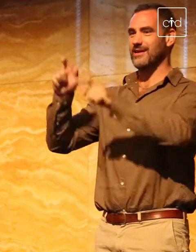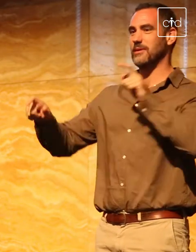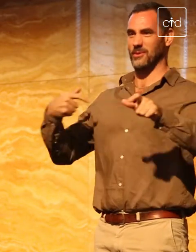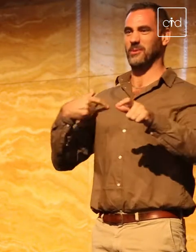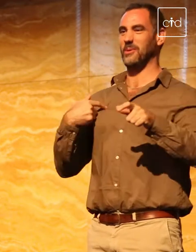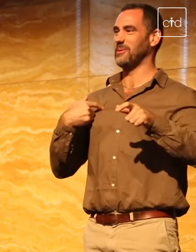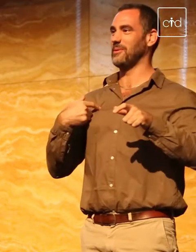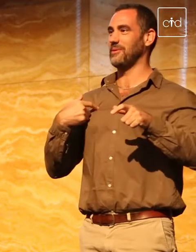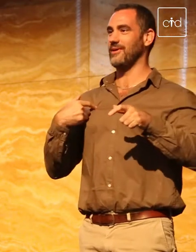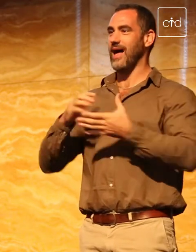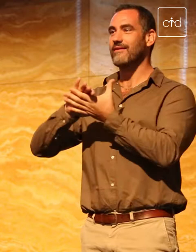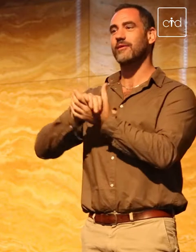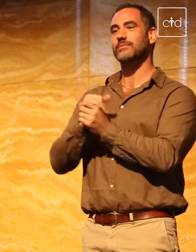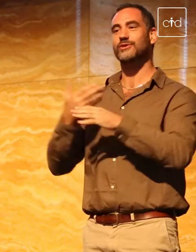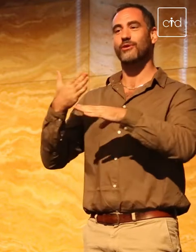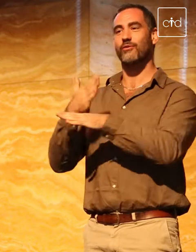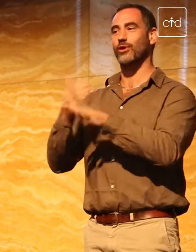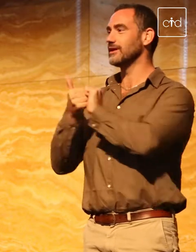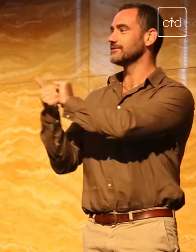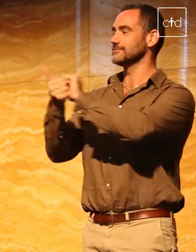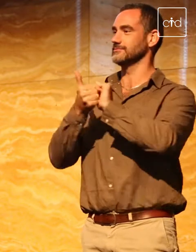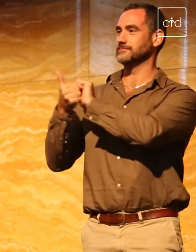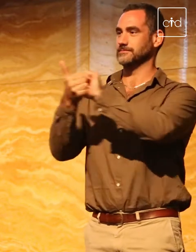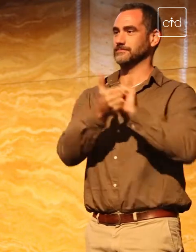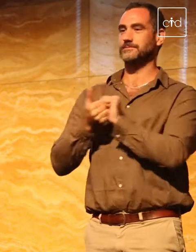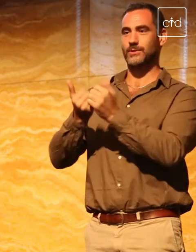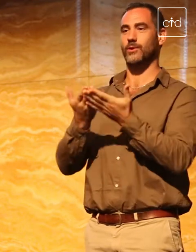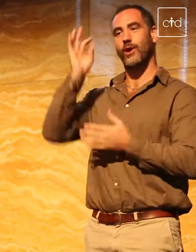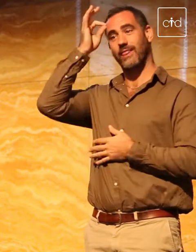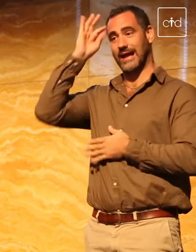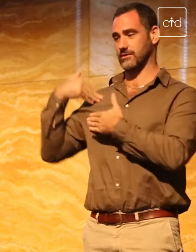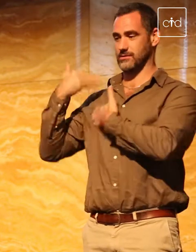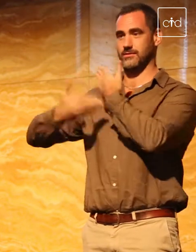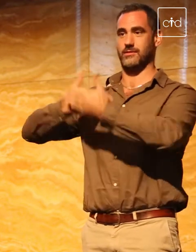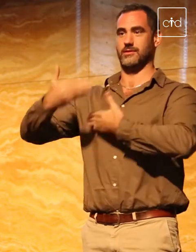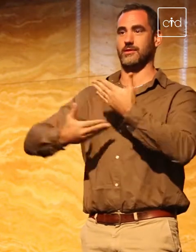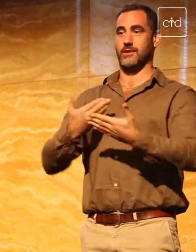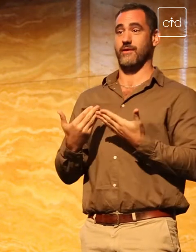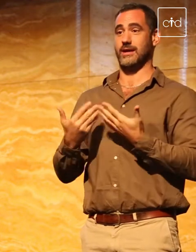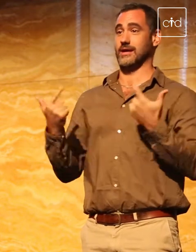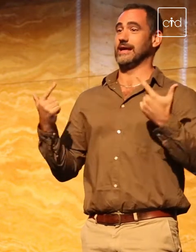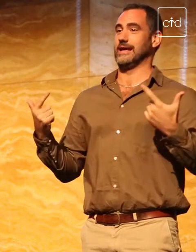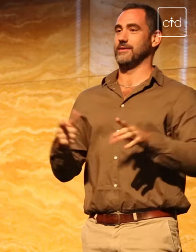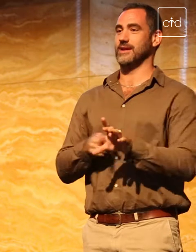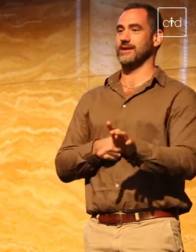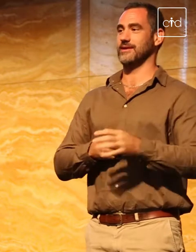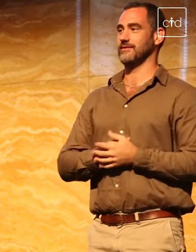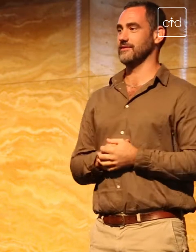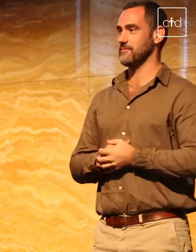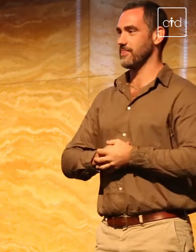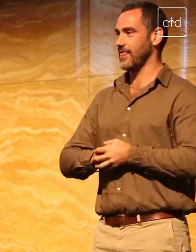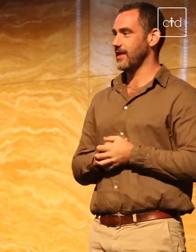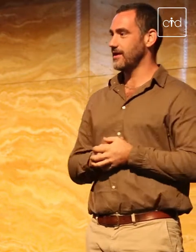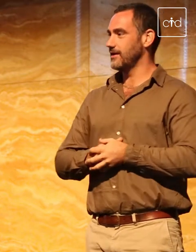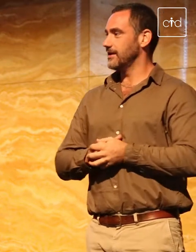working with the Council over many years, many, many years, and I